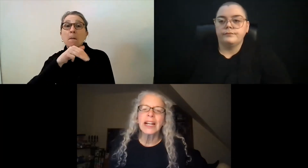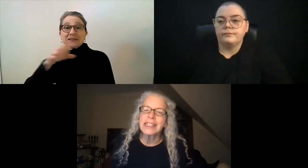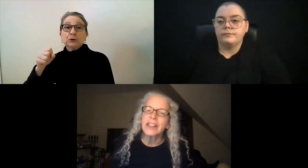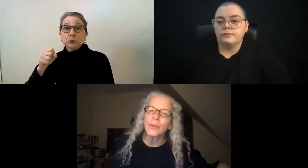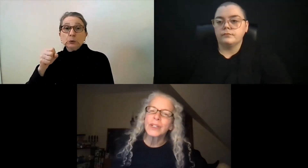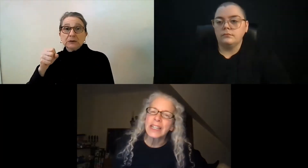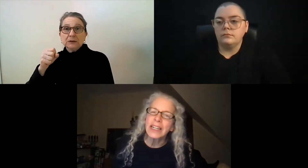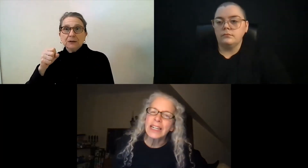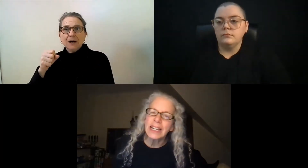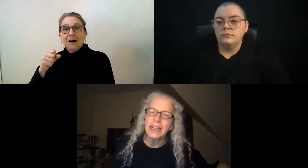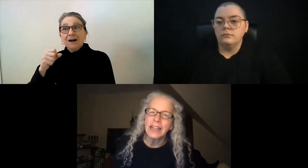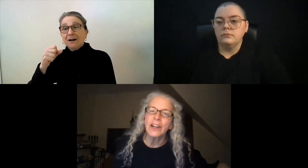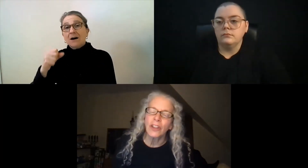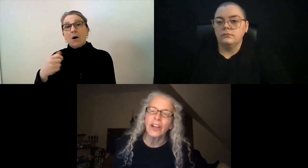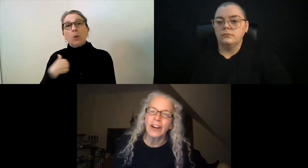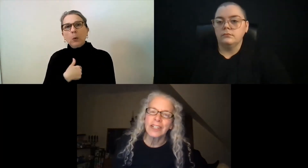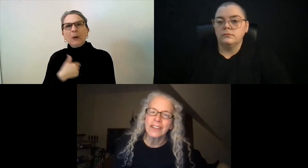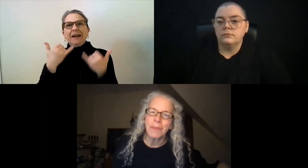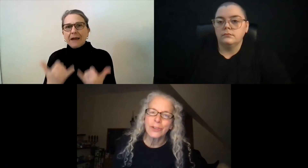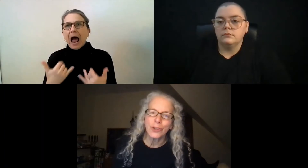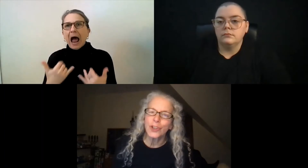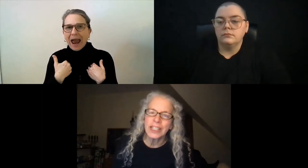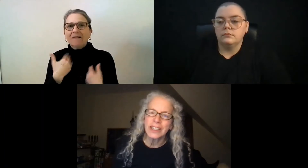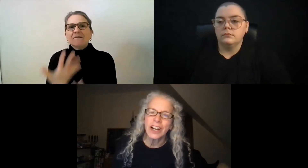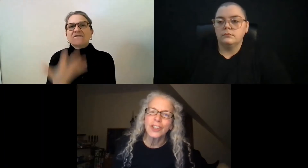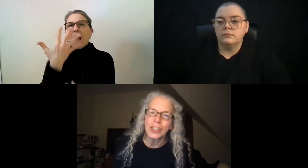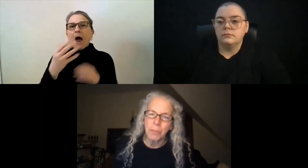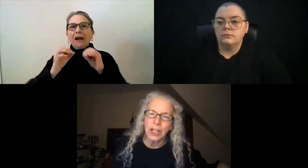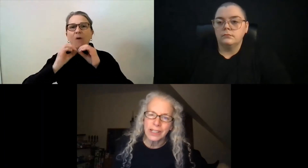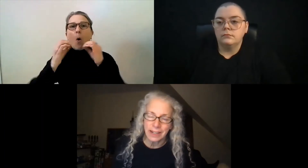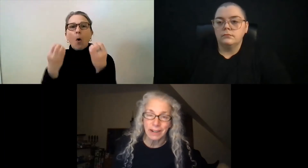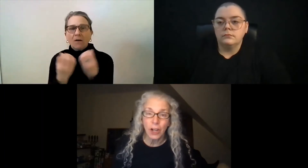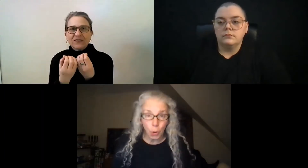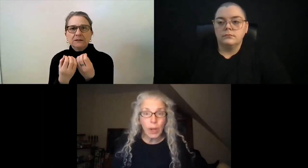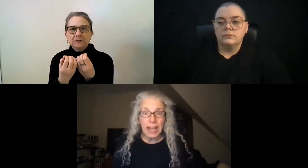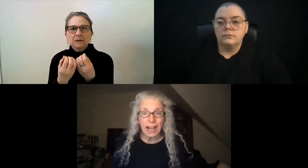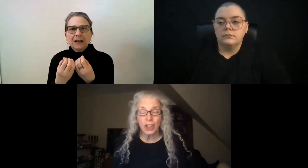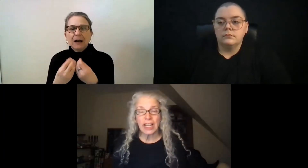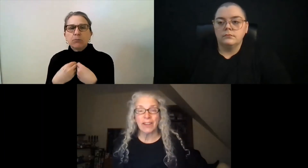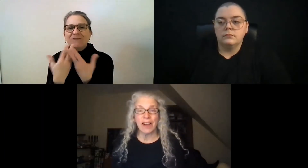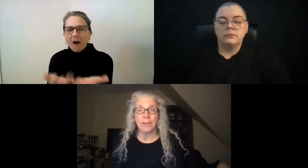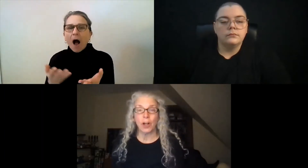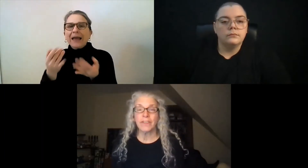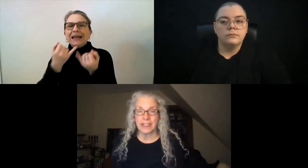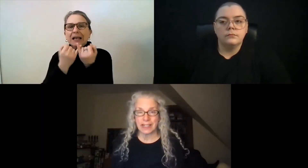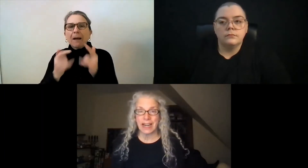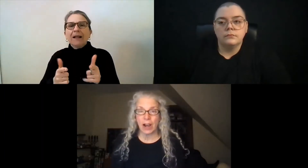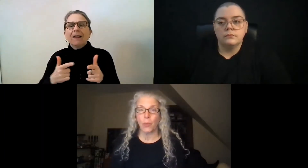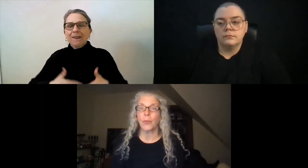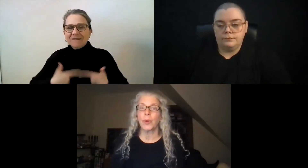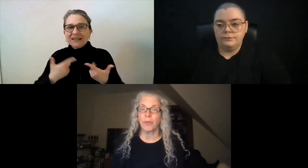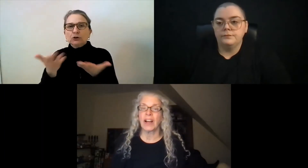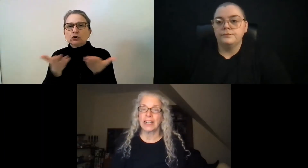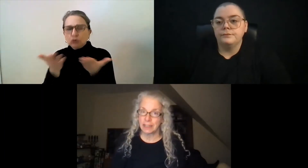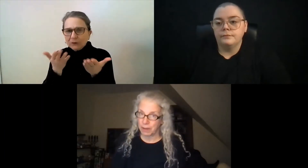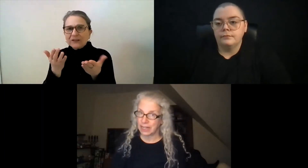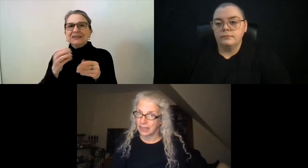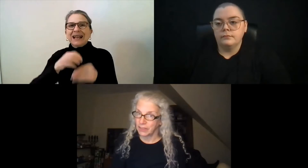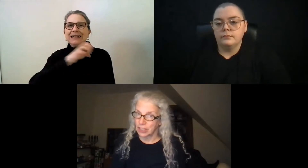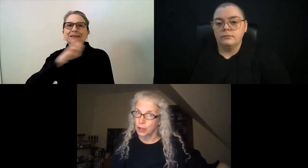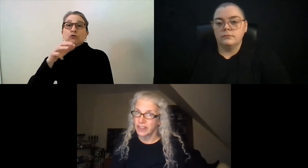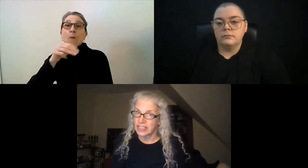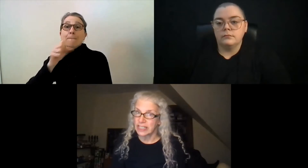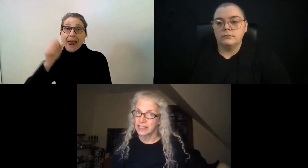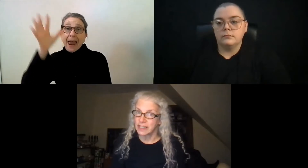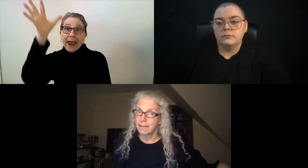it. We realized that there was a need in other areas of Massachusetts, not just Boston. We actually have five offices now where we provide independent